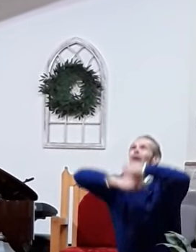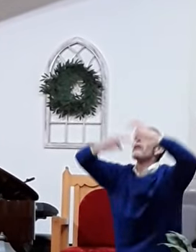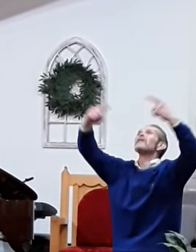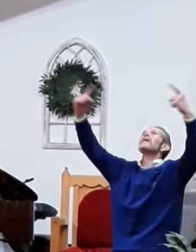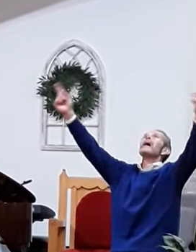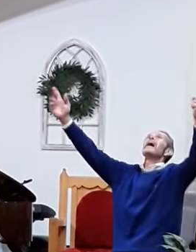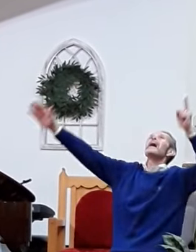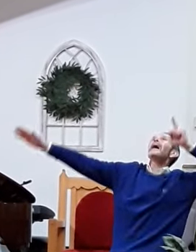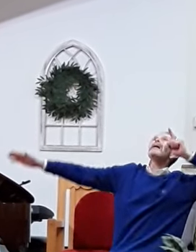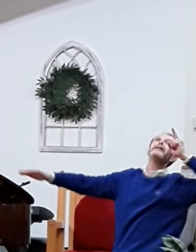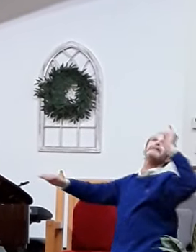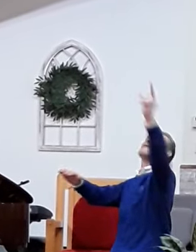proclaim,